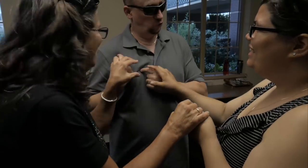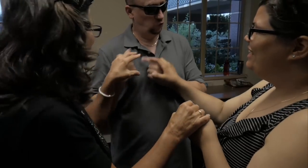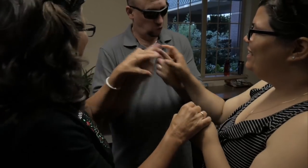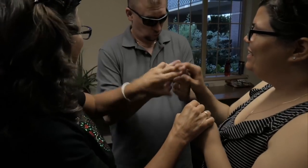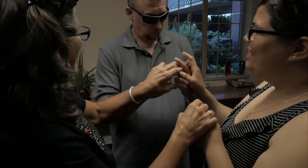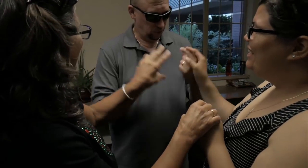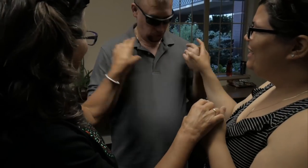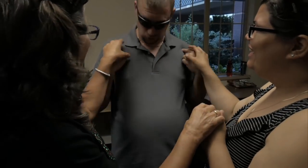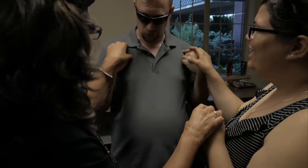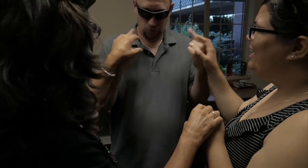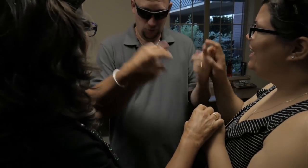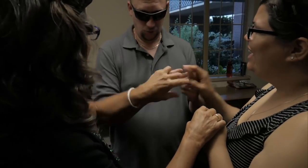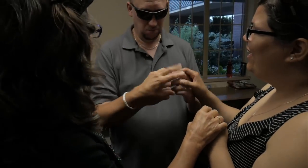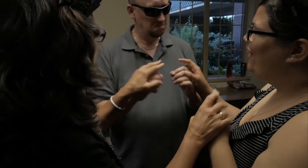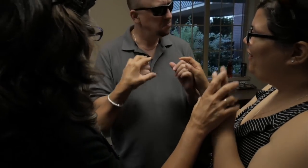Well, so far, not bad.